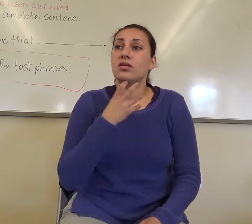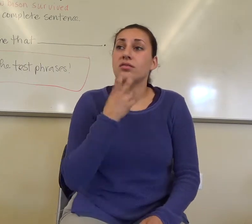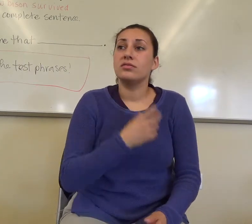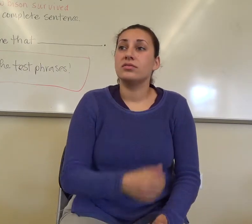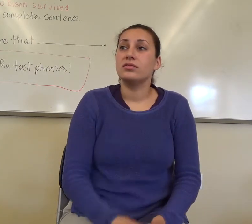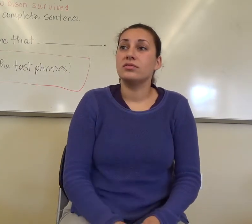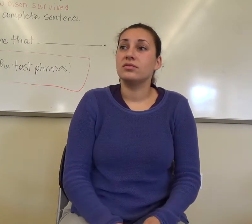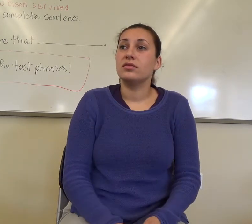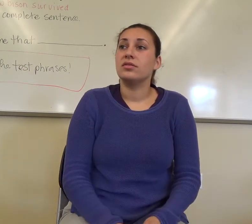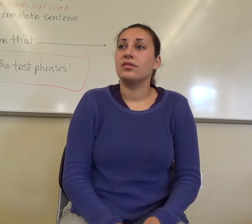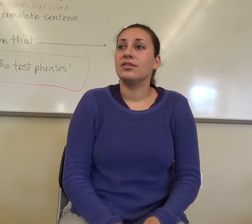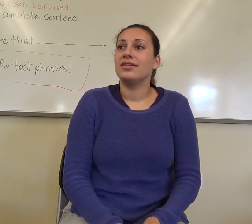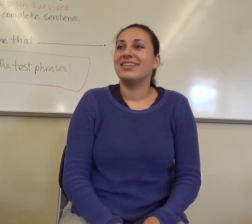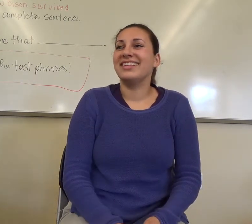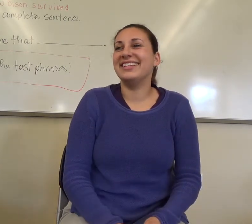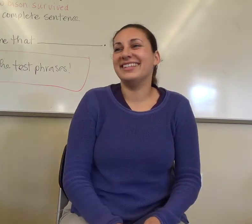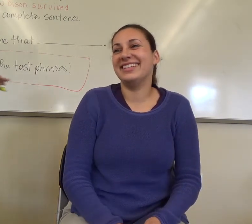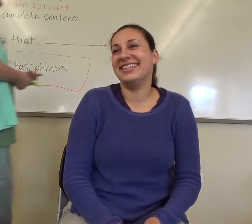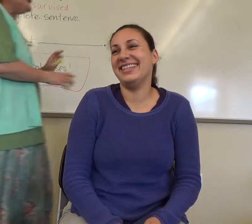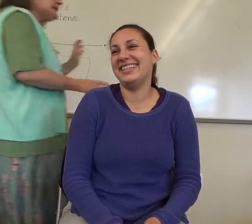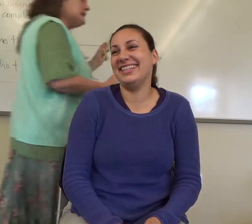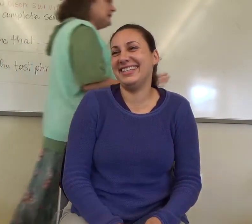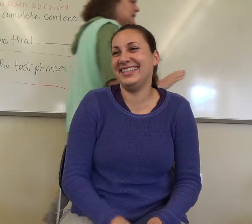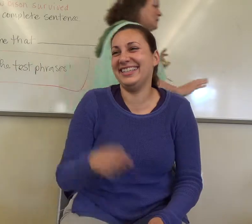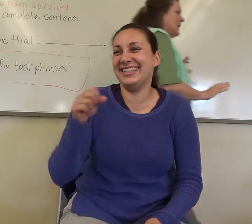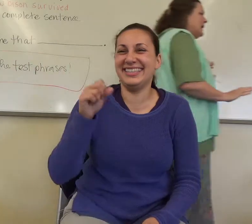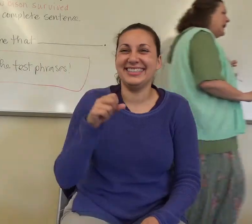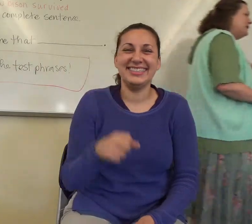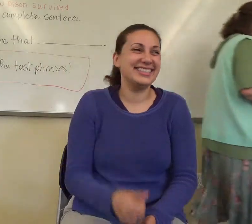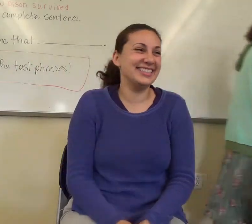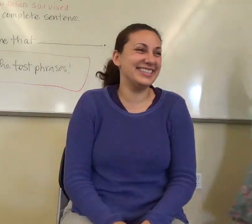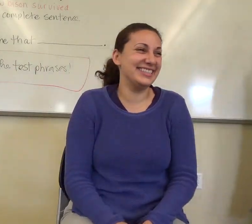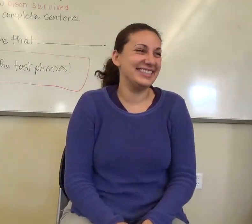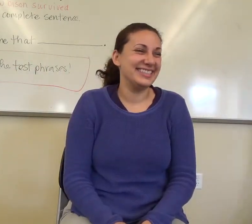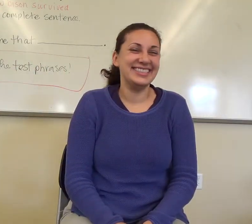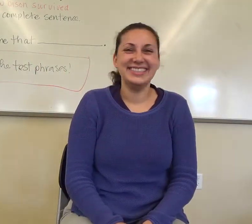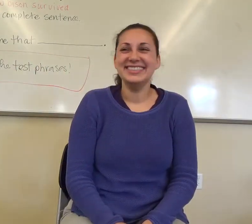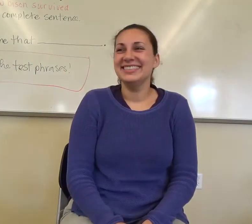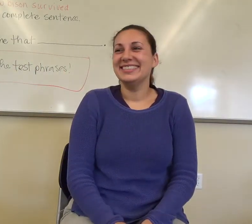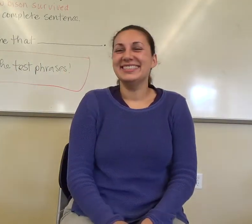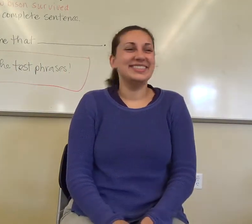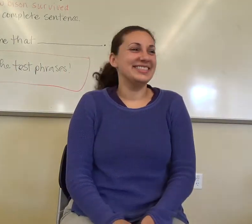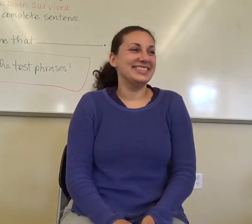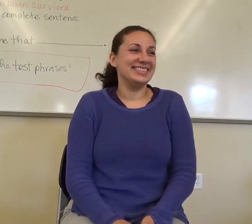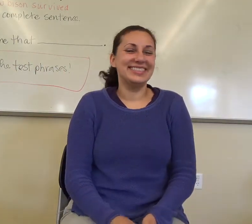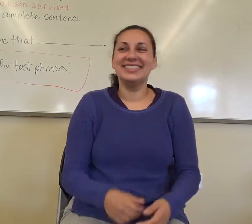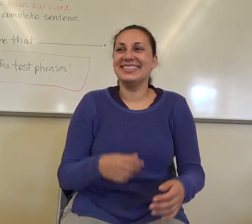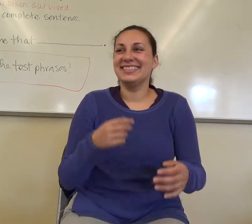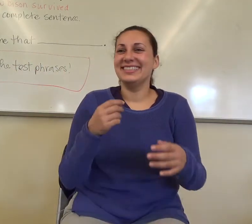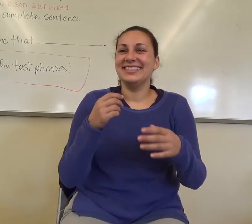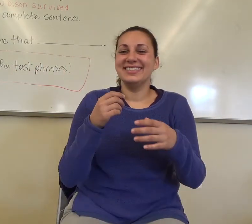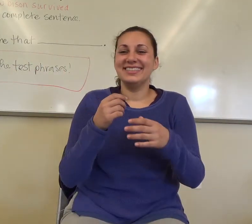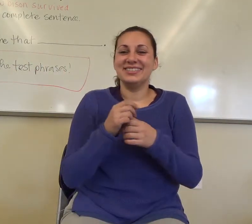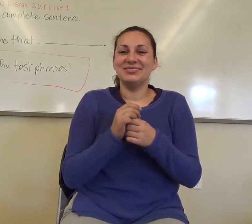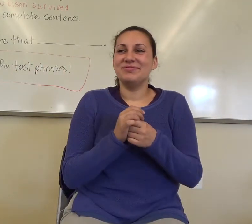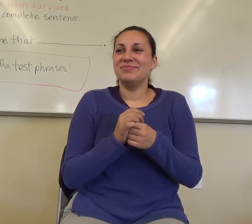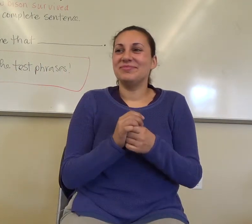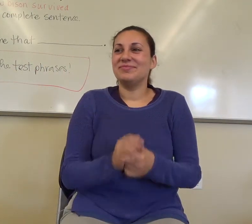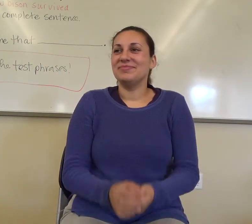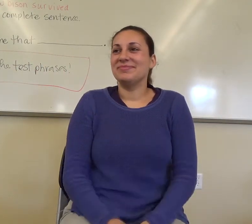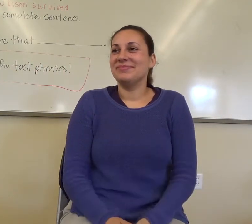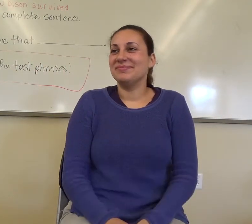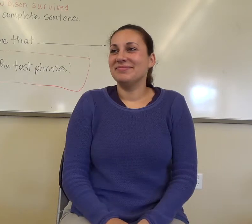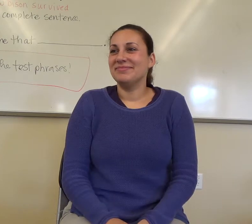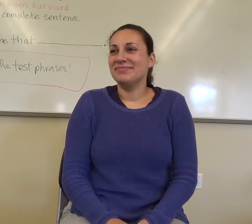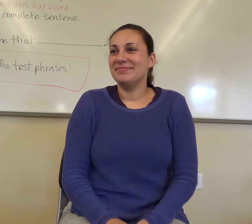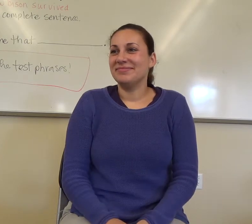That's good. Okay. What about, and this is again, it's why I do use her, um, sentences instead